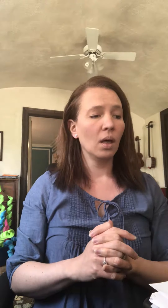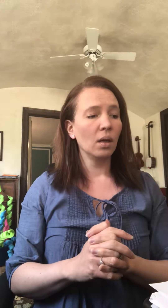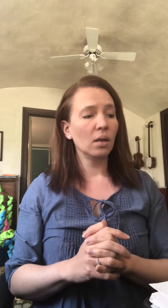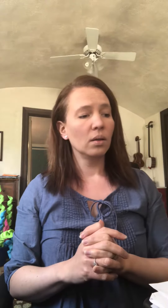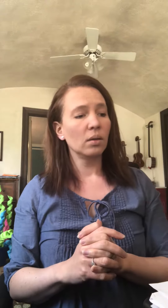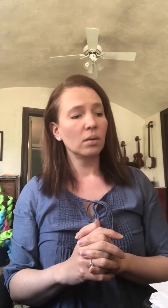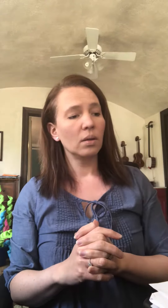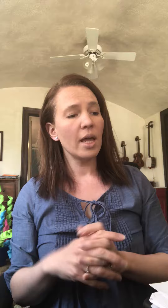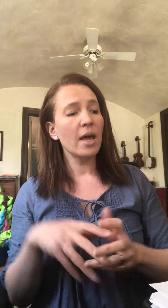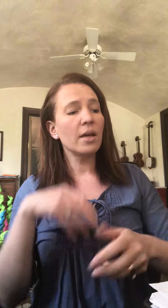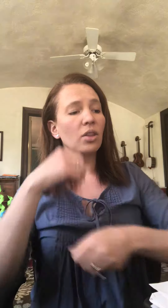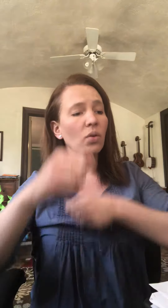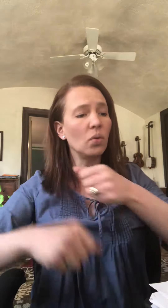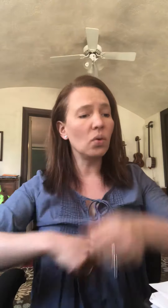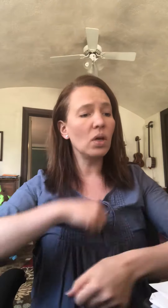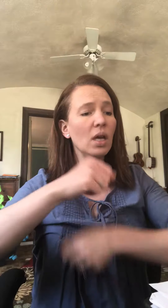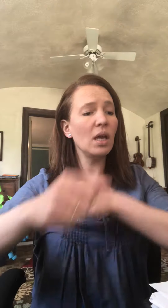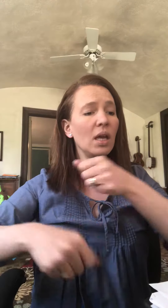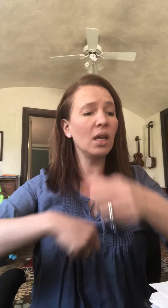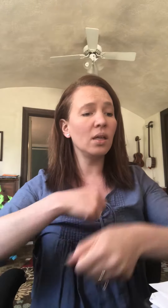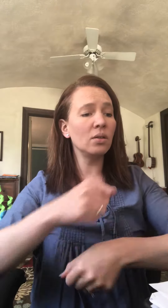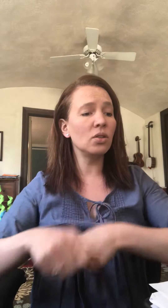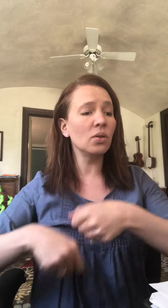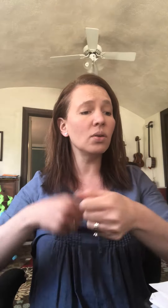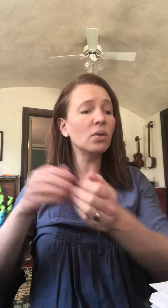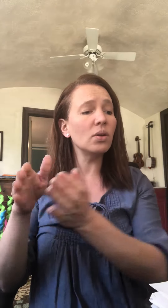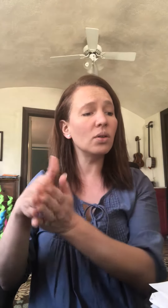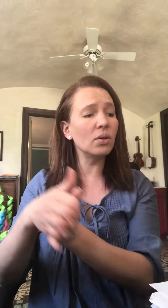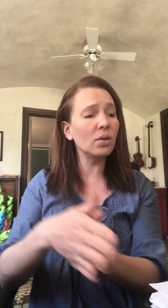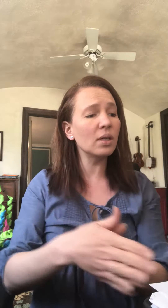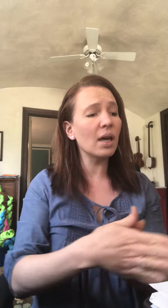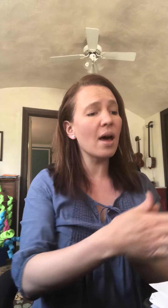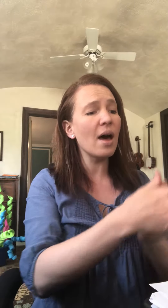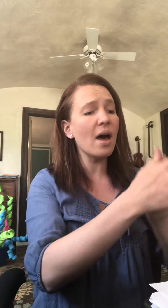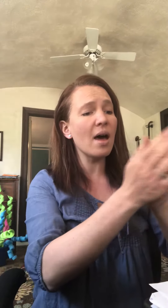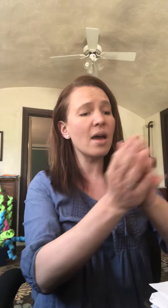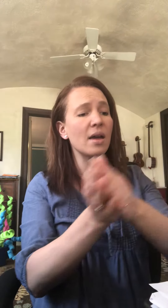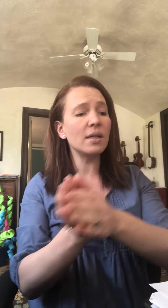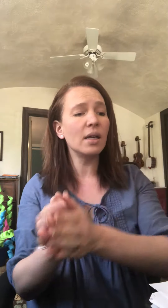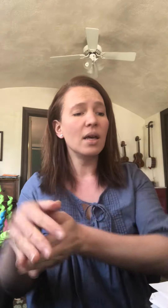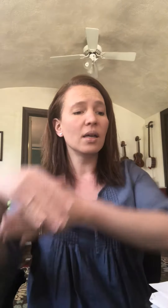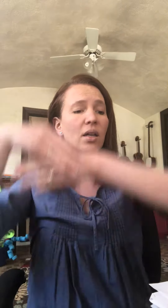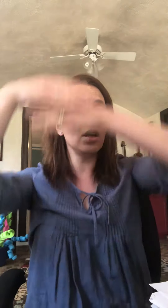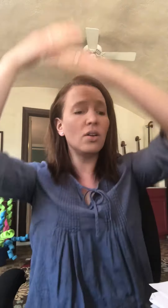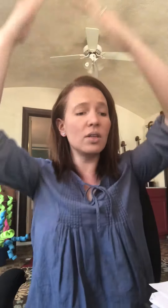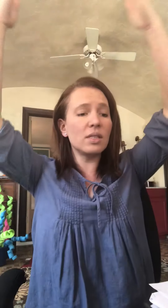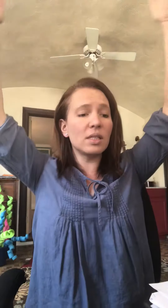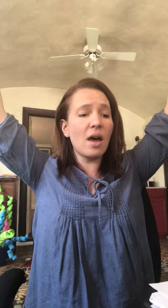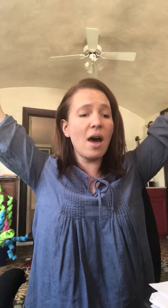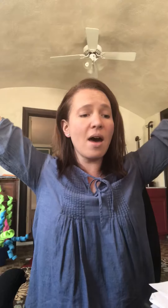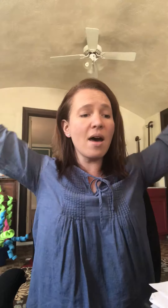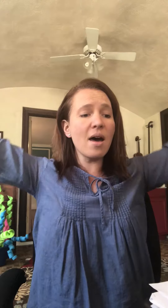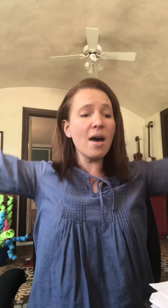Like the wind you'll guide, clear the skies